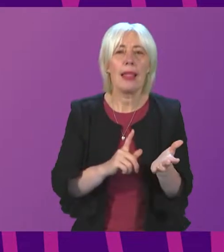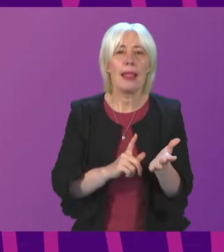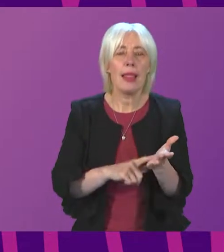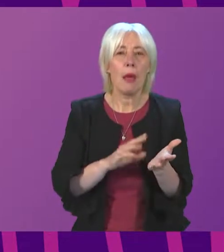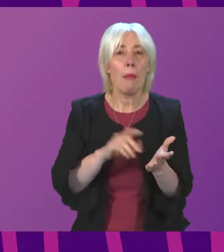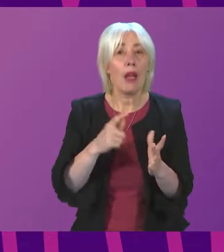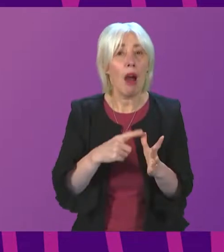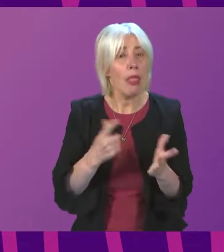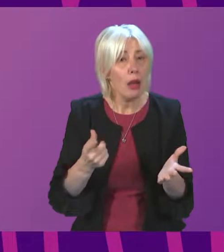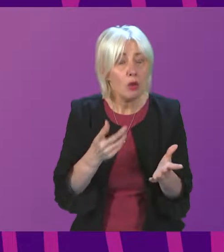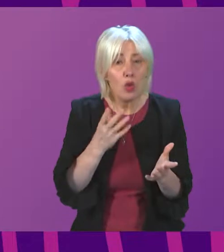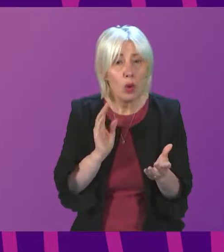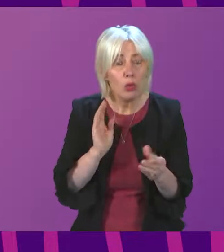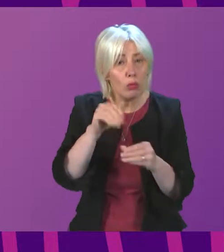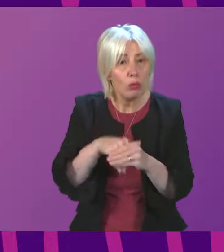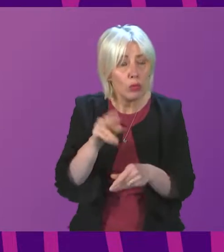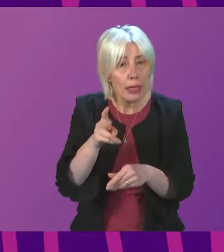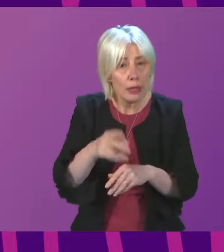come back in to our consideration.